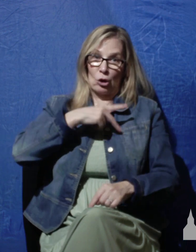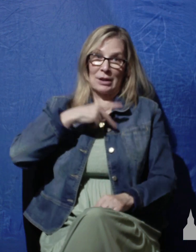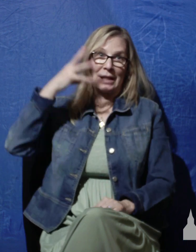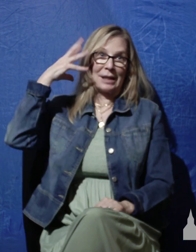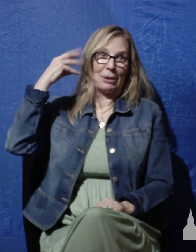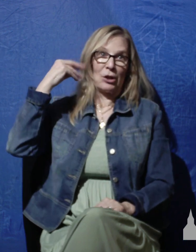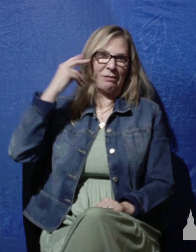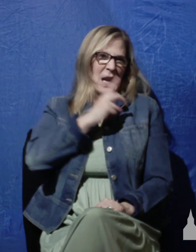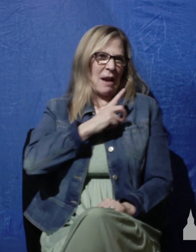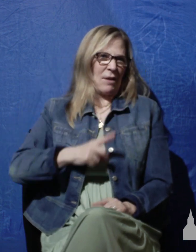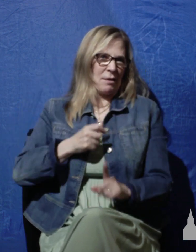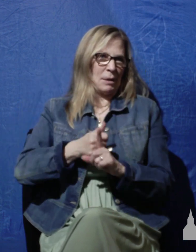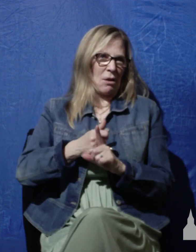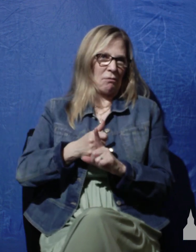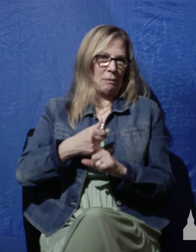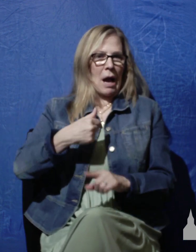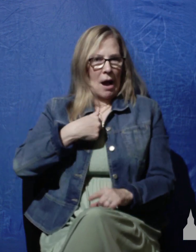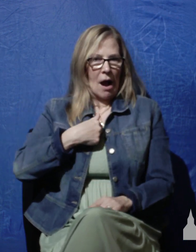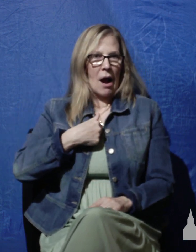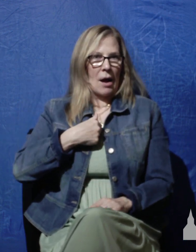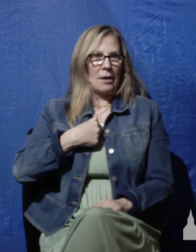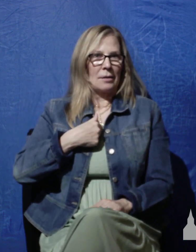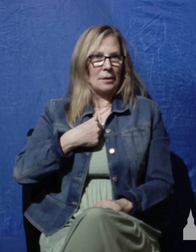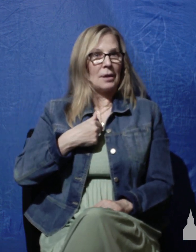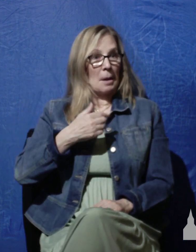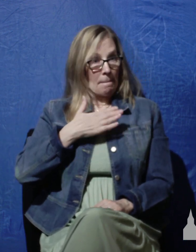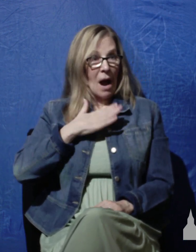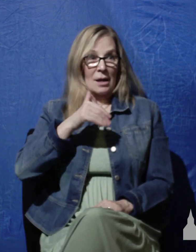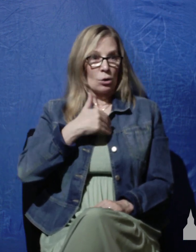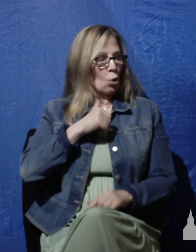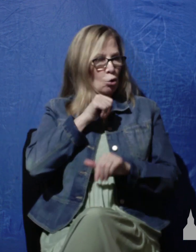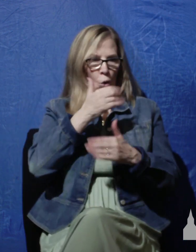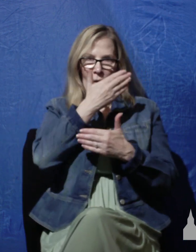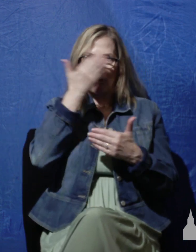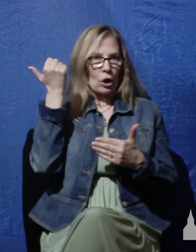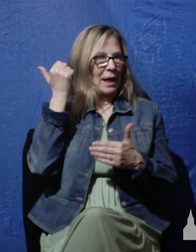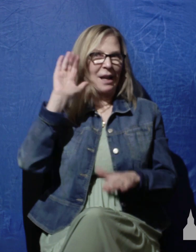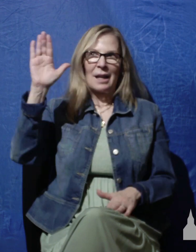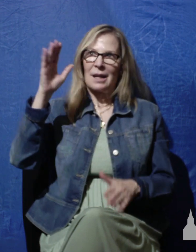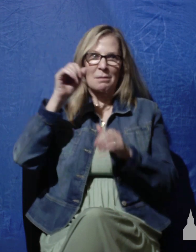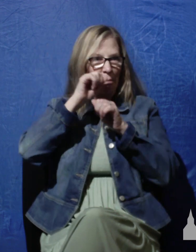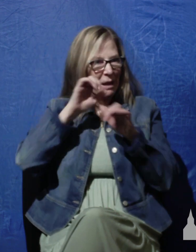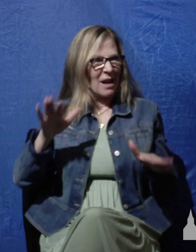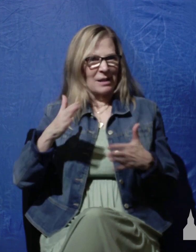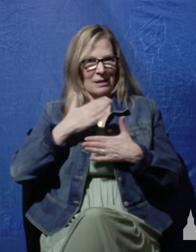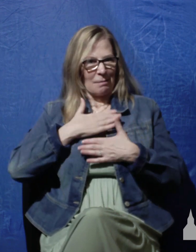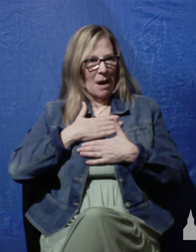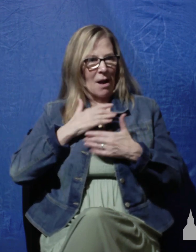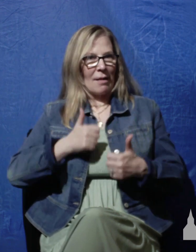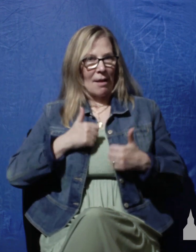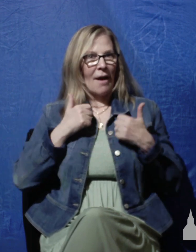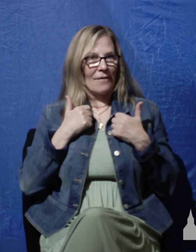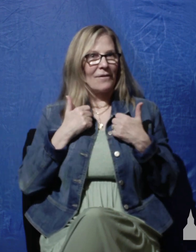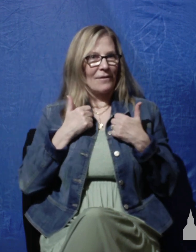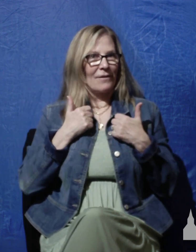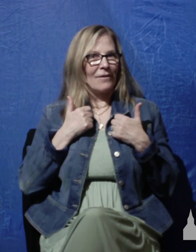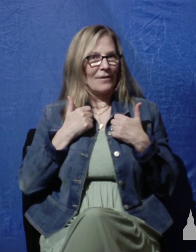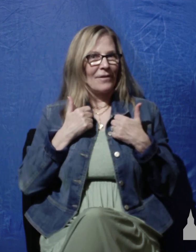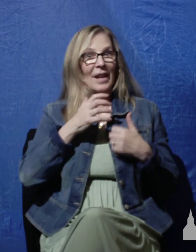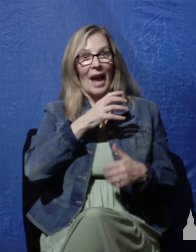experienced. He's telling his soul not to forget any of God's blessings in his own life. And one of